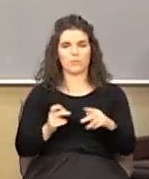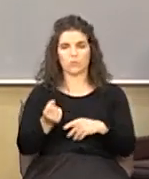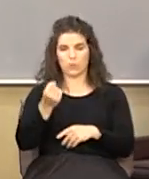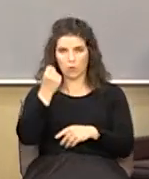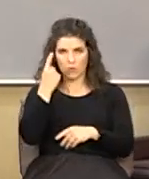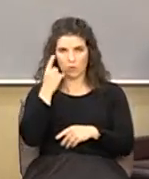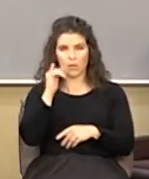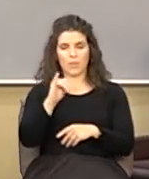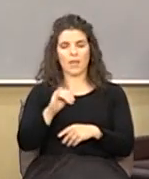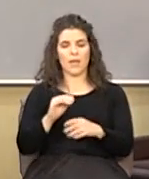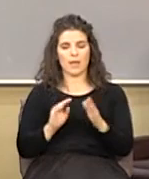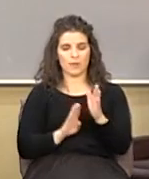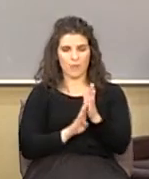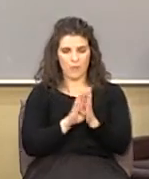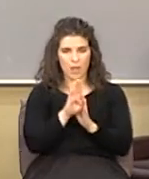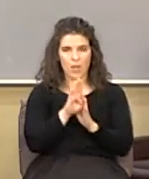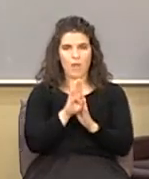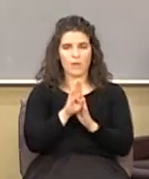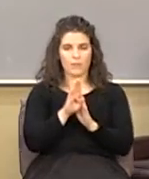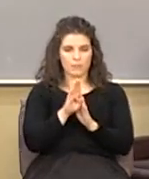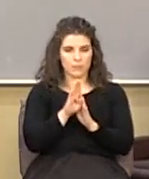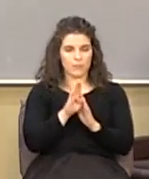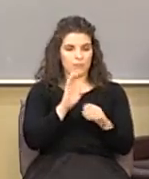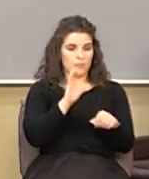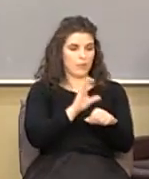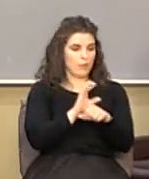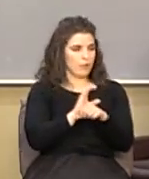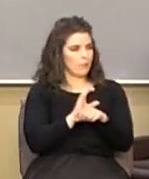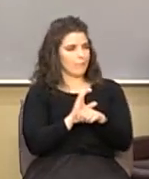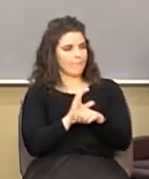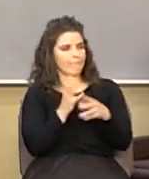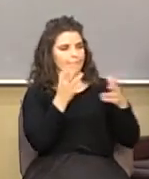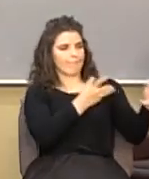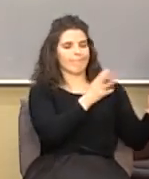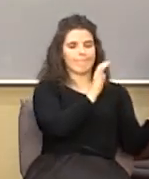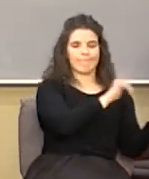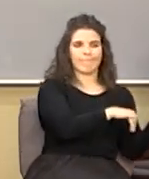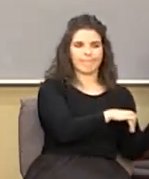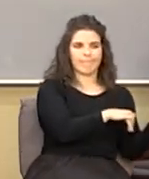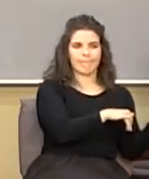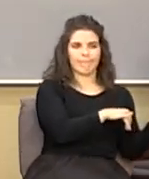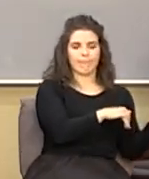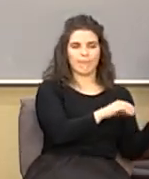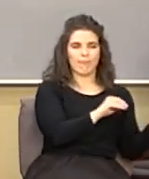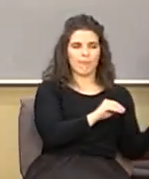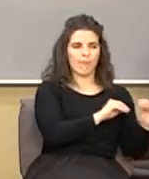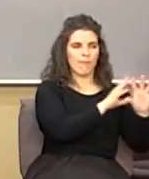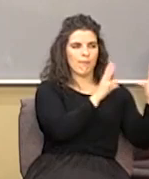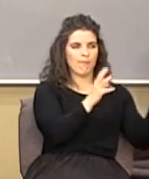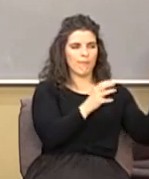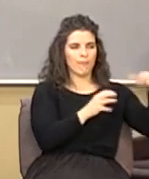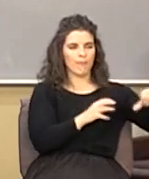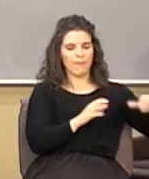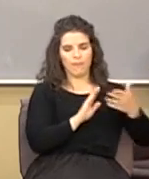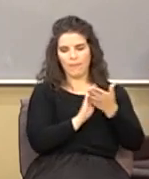understand that and grow in it was there and the church turned its back on it light rejected becomes lightning